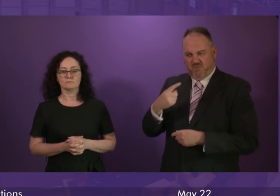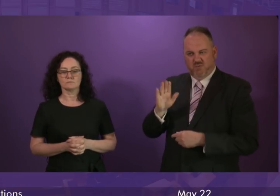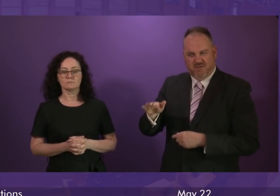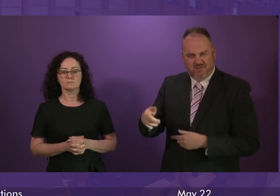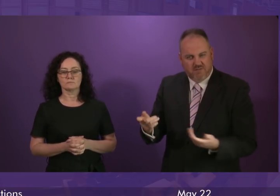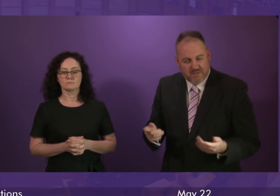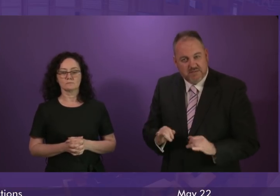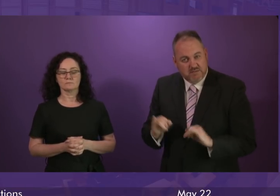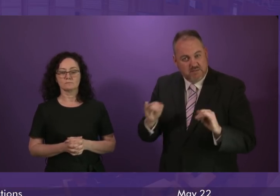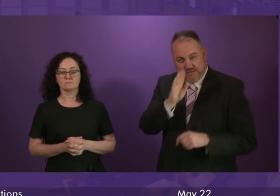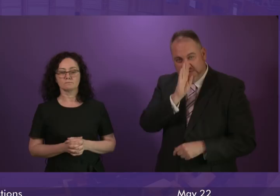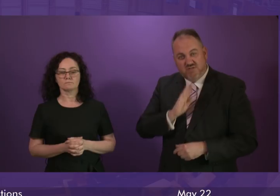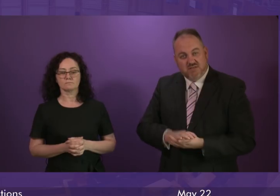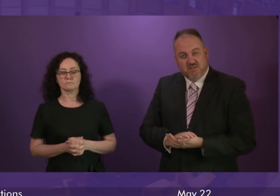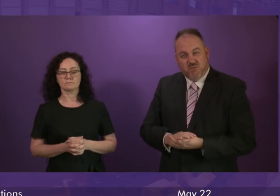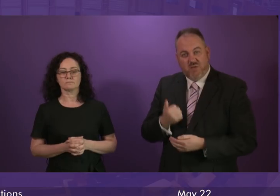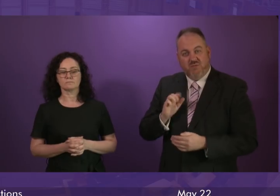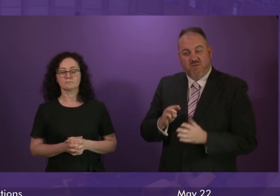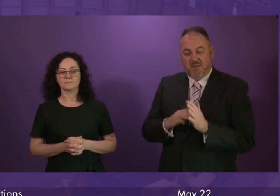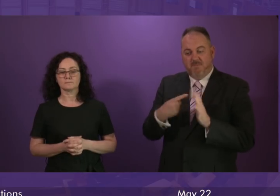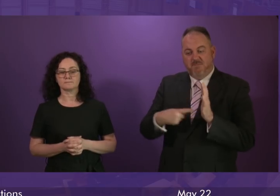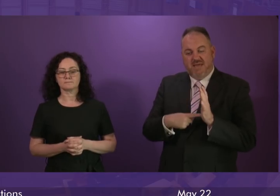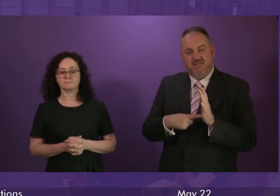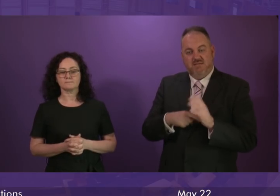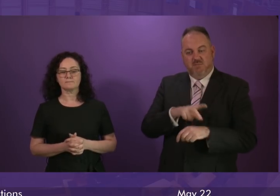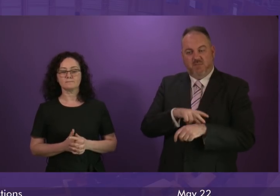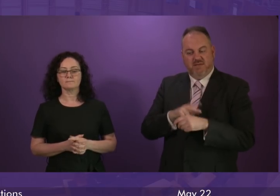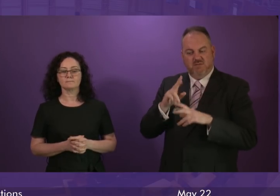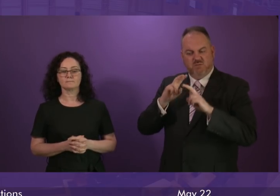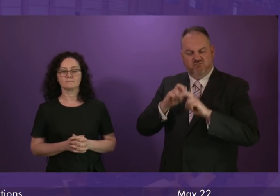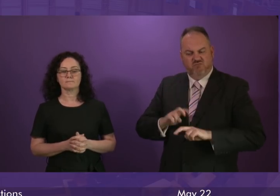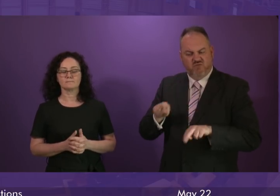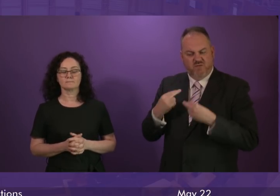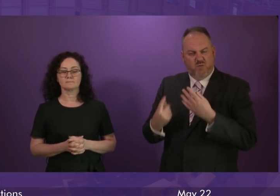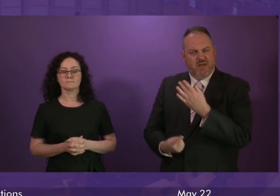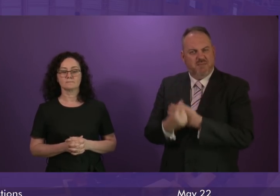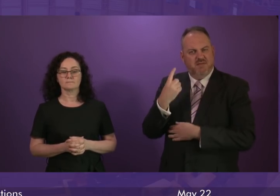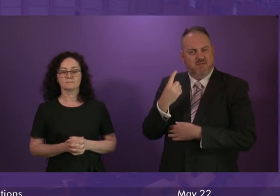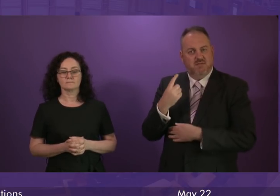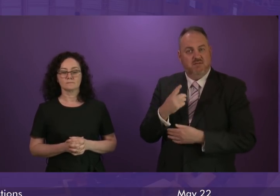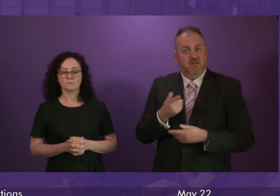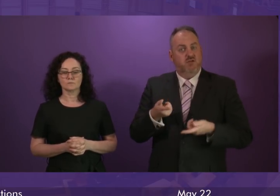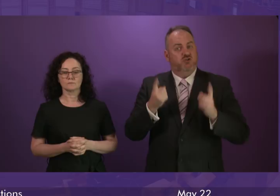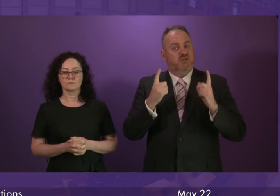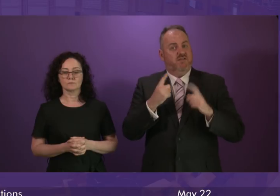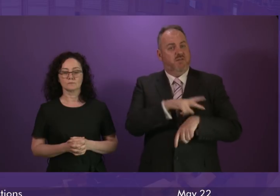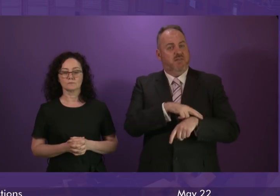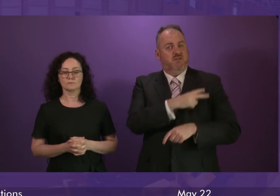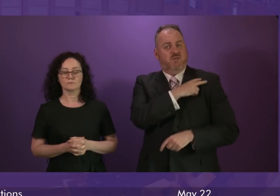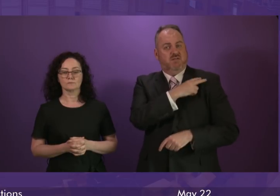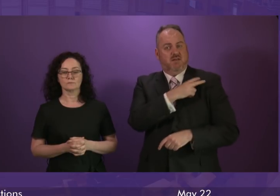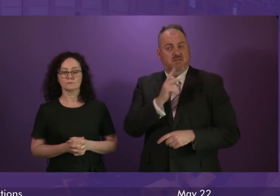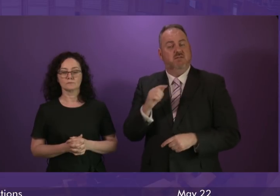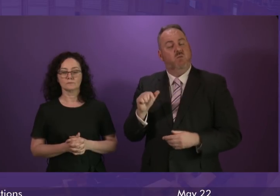serious enough to call in the Met for a further review. The Chief Constable says this recognises the need for public confidence in